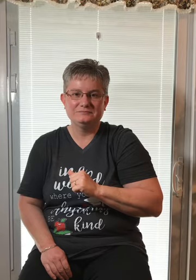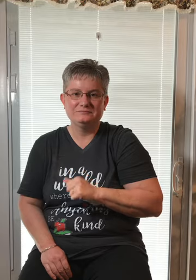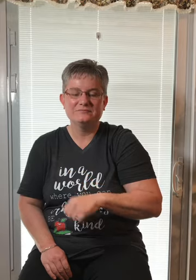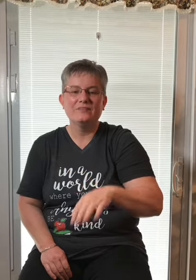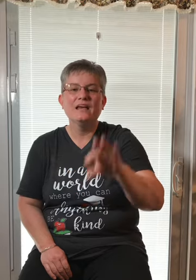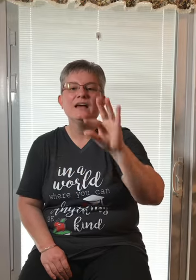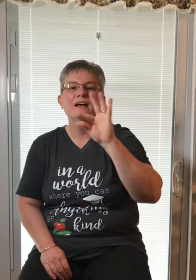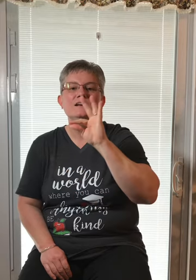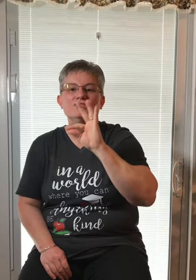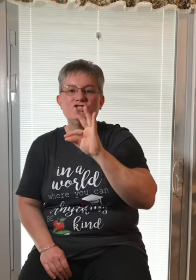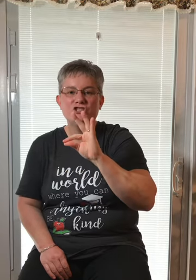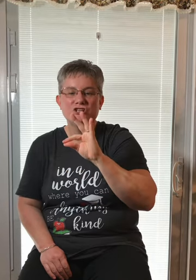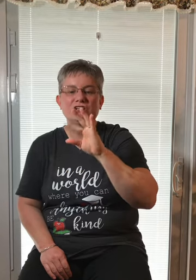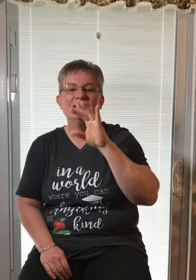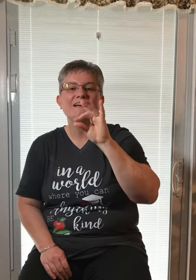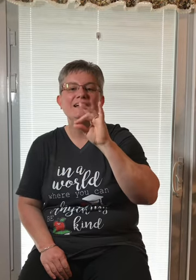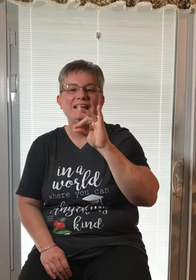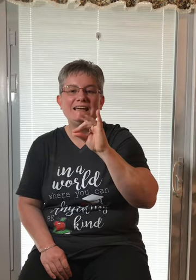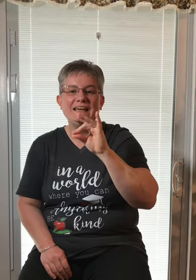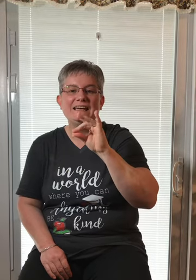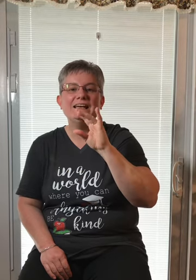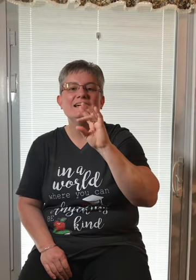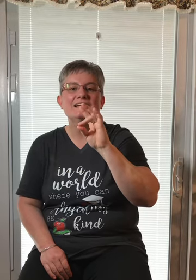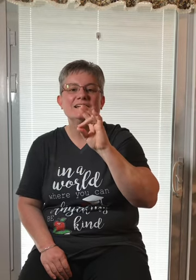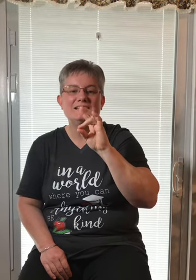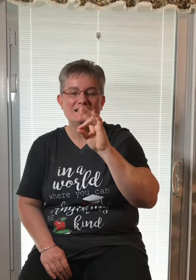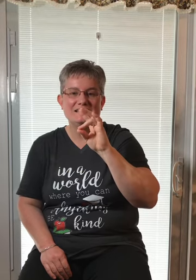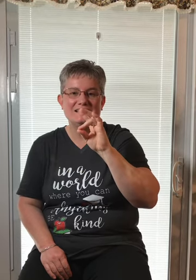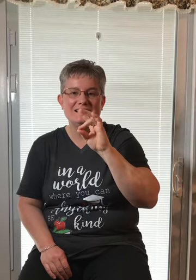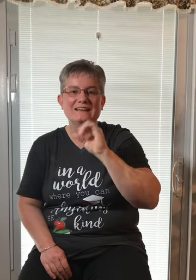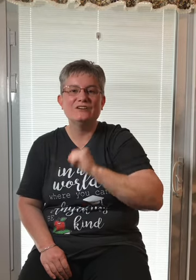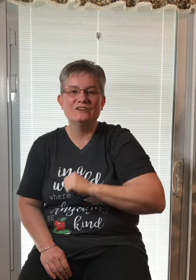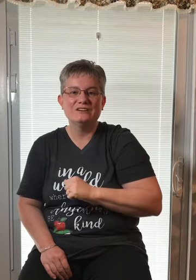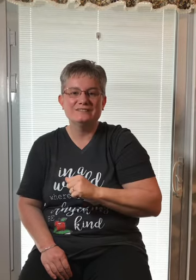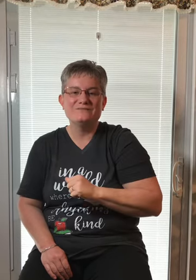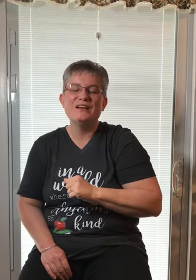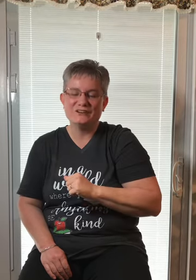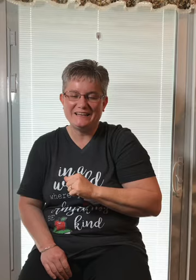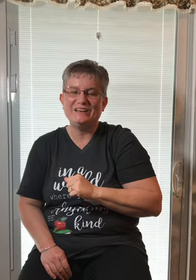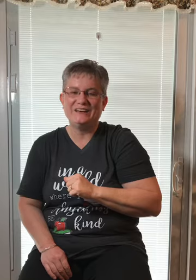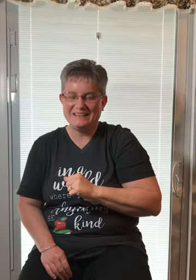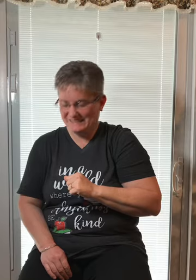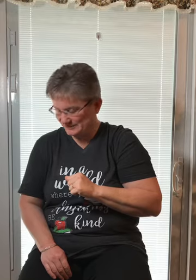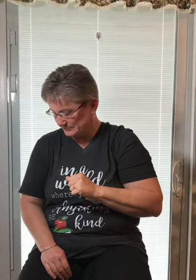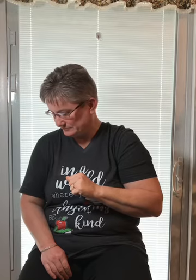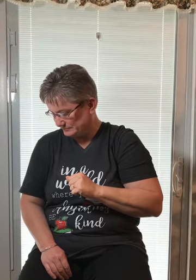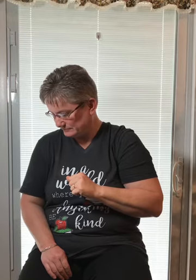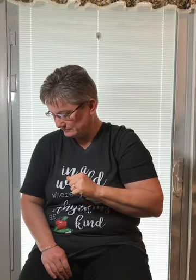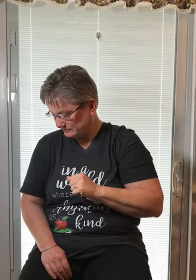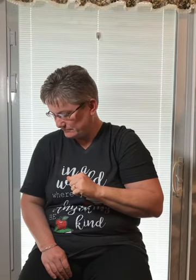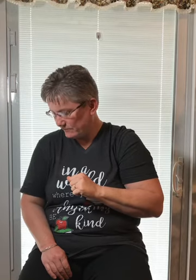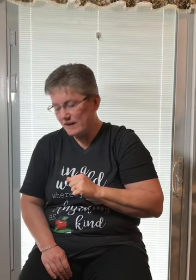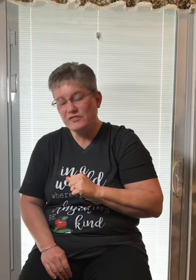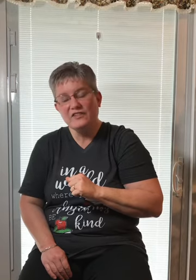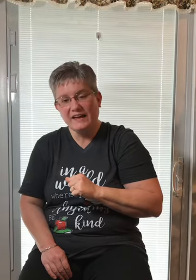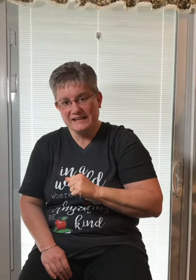Ch. I. N. Very good. Thud.